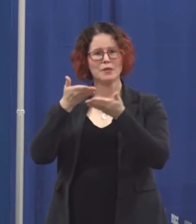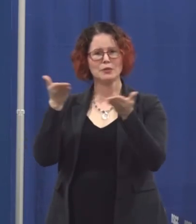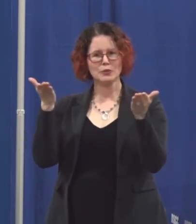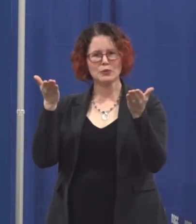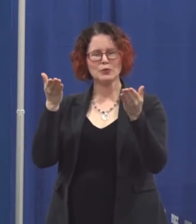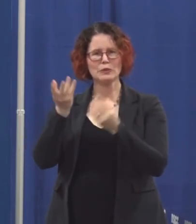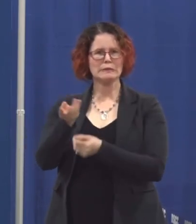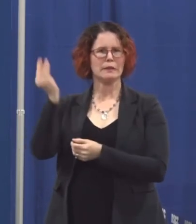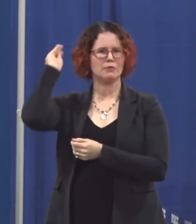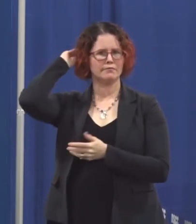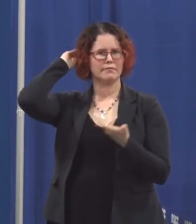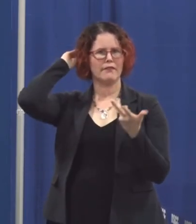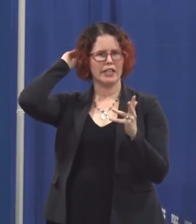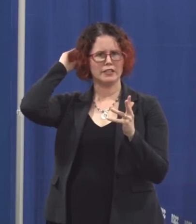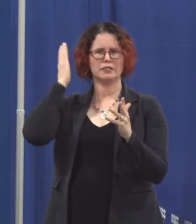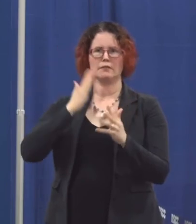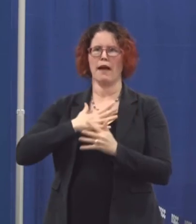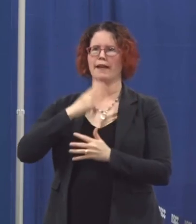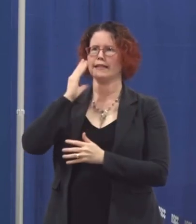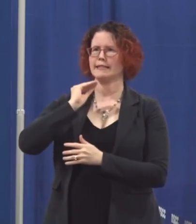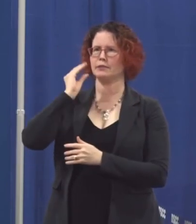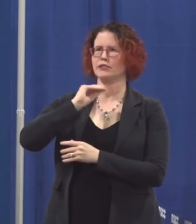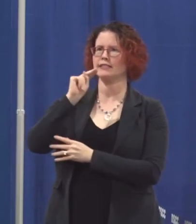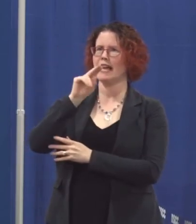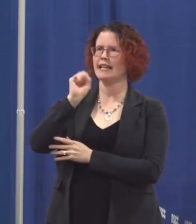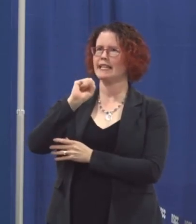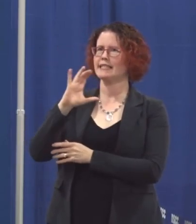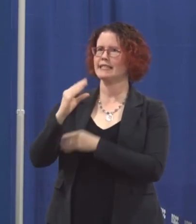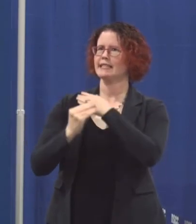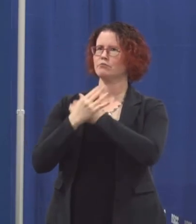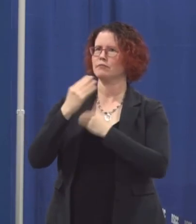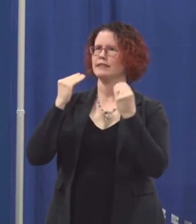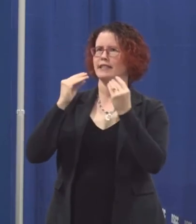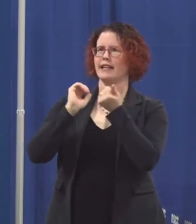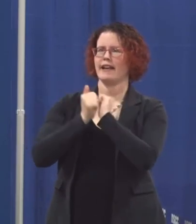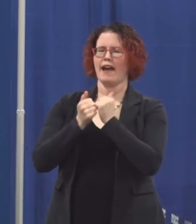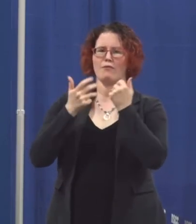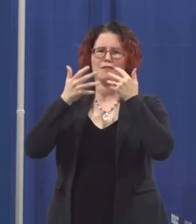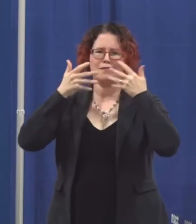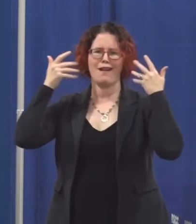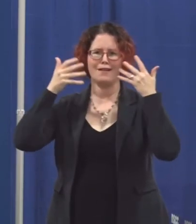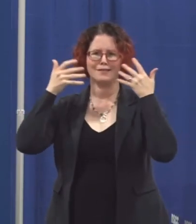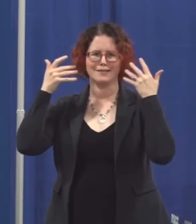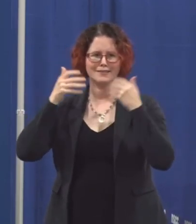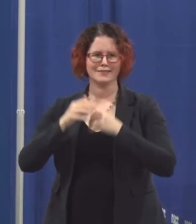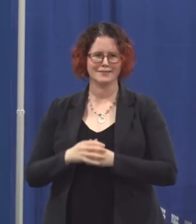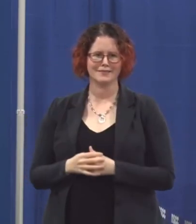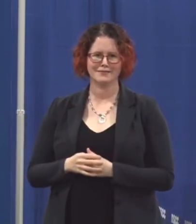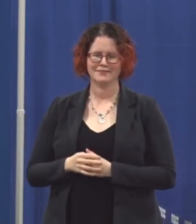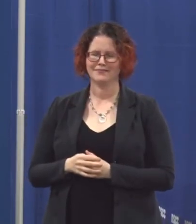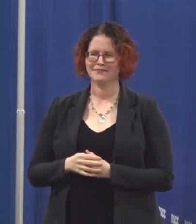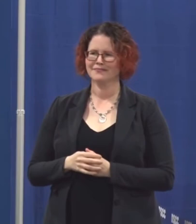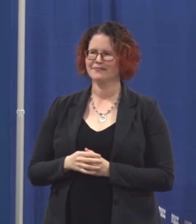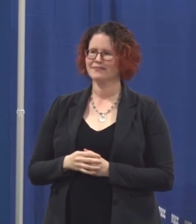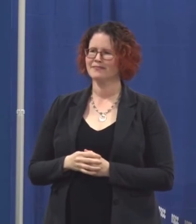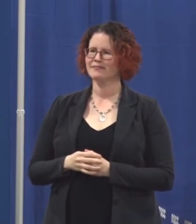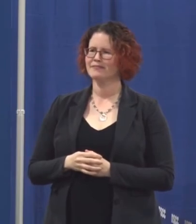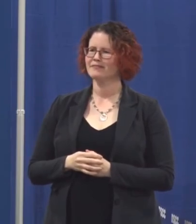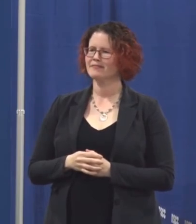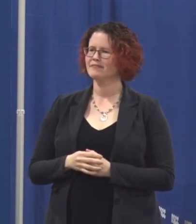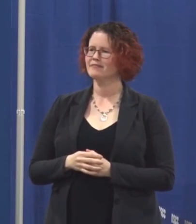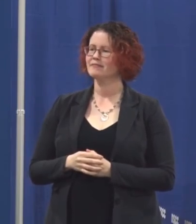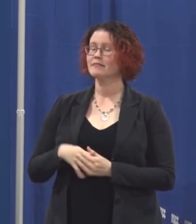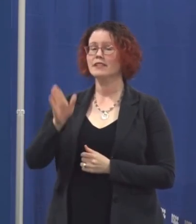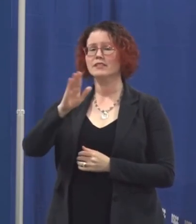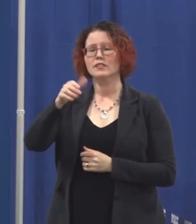away with from their experience at NSCC is how to be kind I could encourage you to be successful to leave